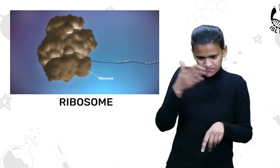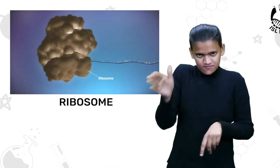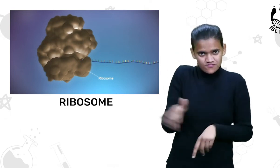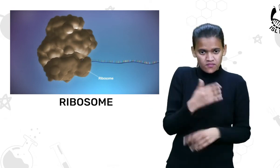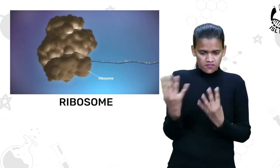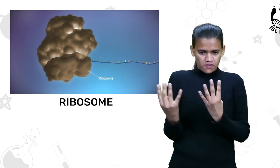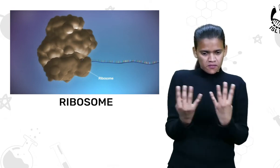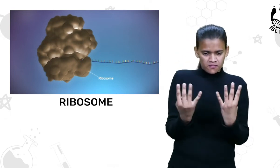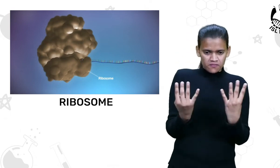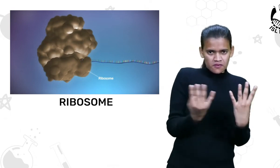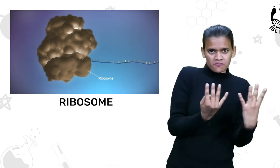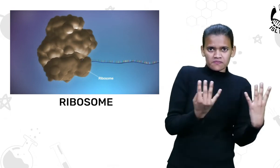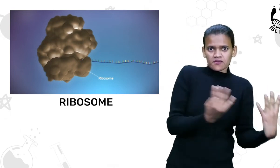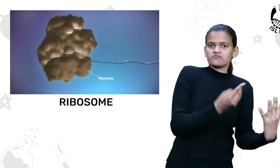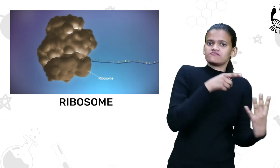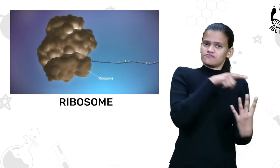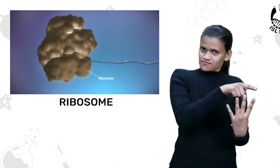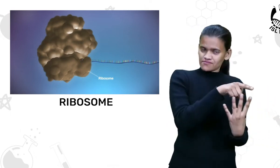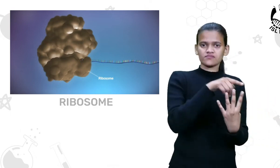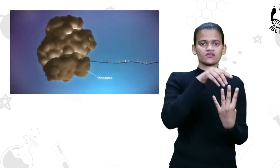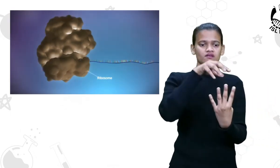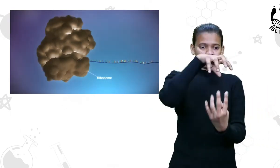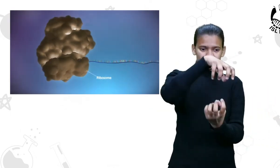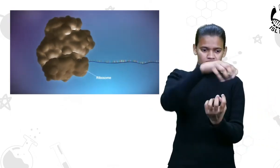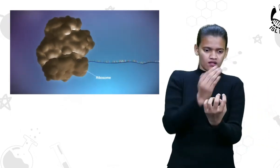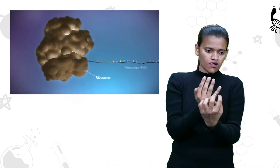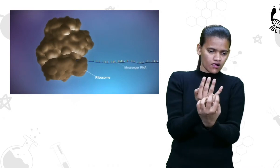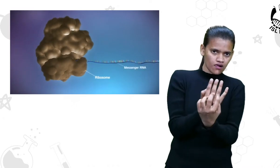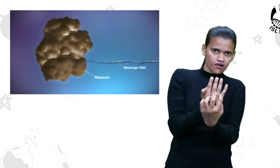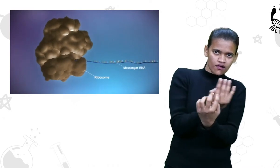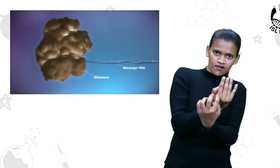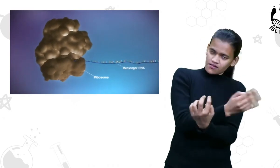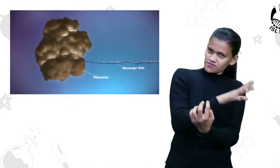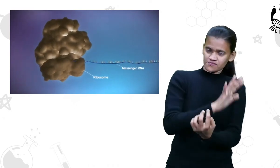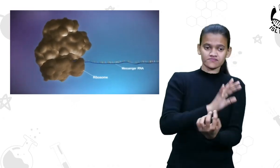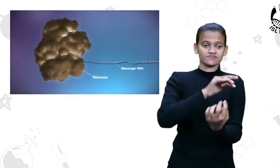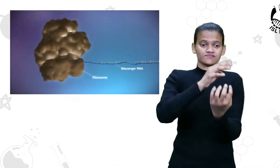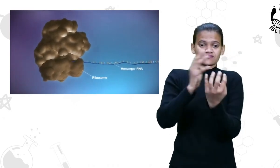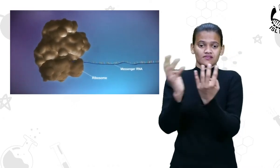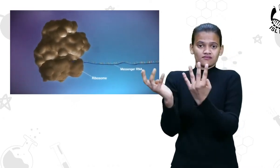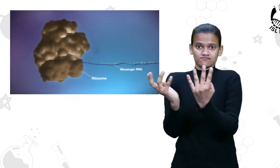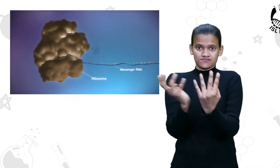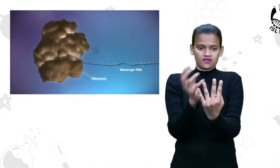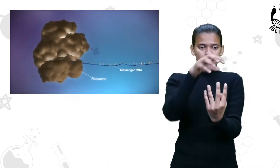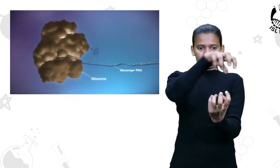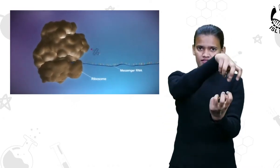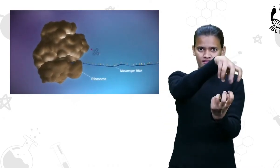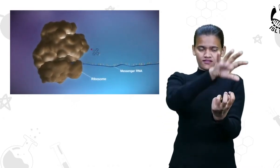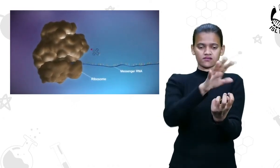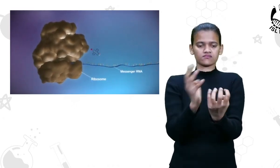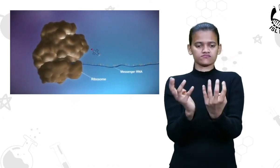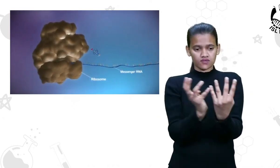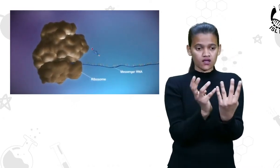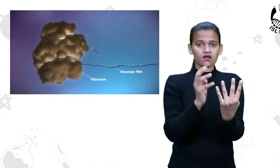at a time. As each triplet is read, a transfer RNA delivers corresponding amino acids.